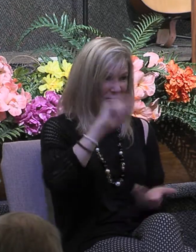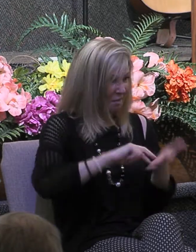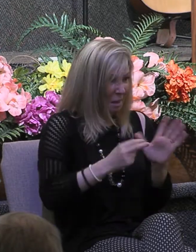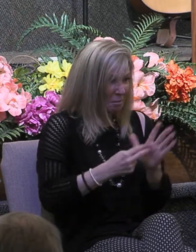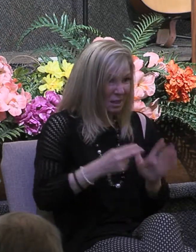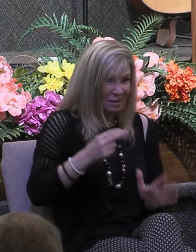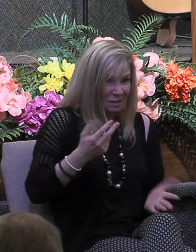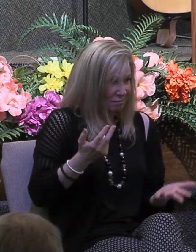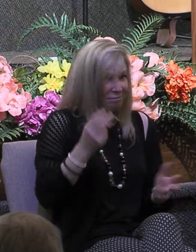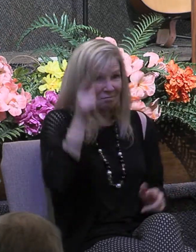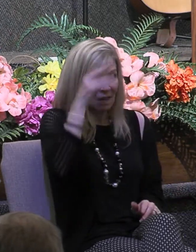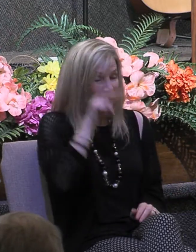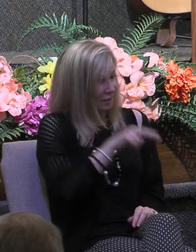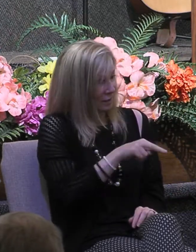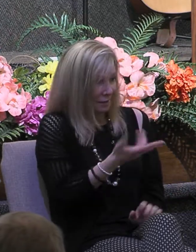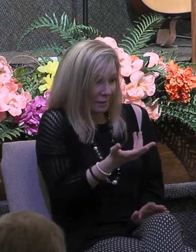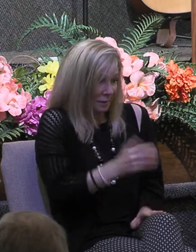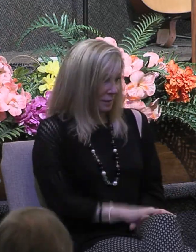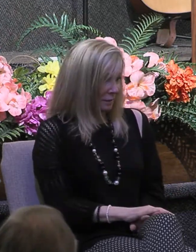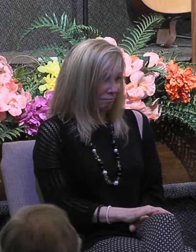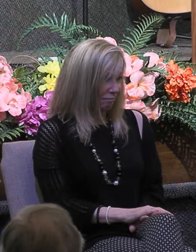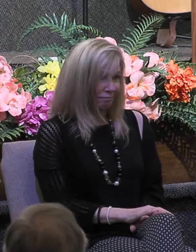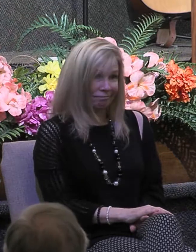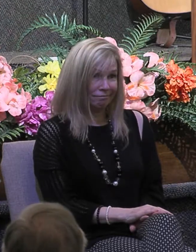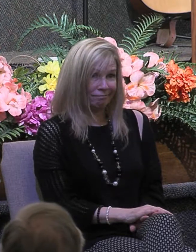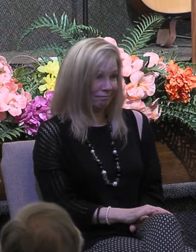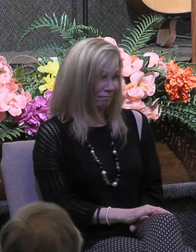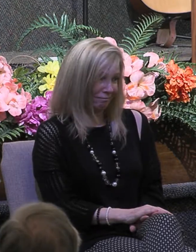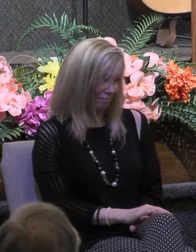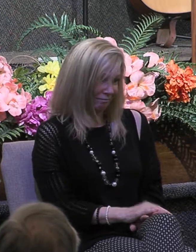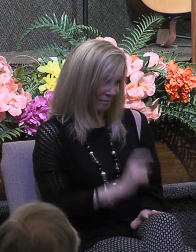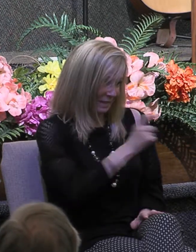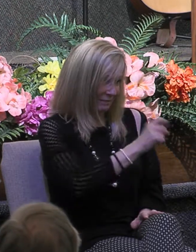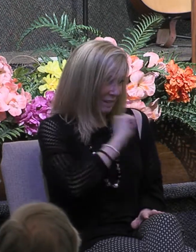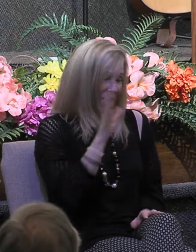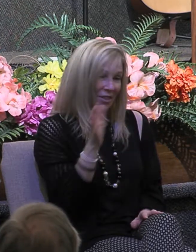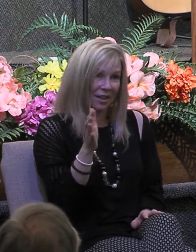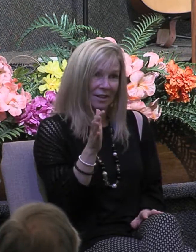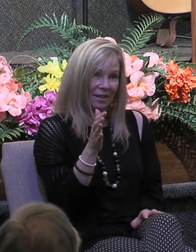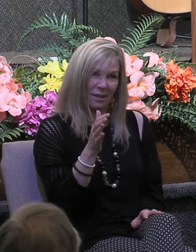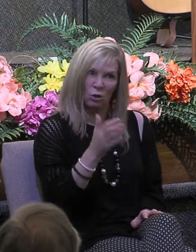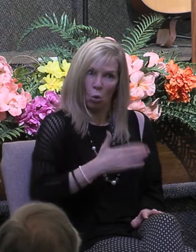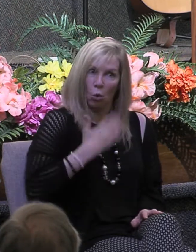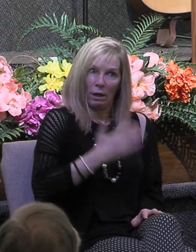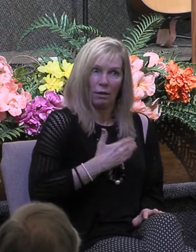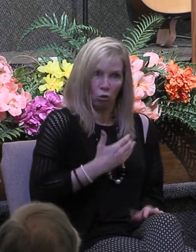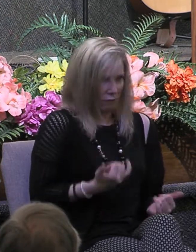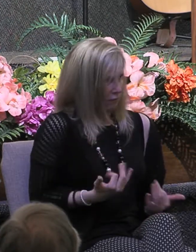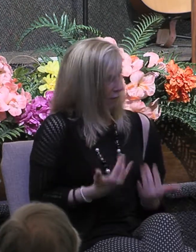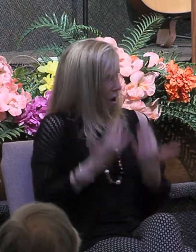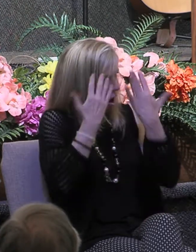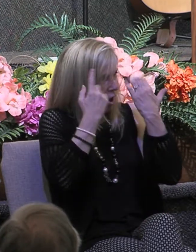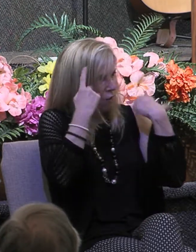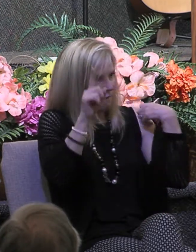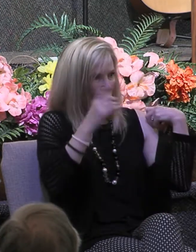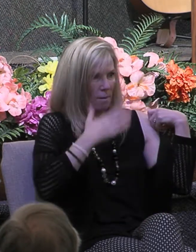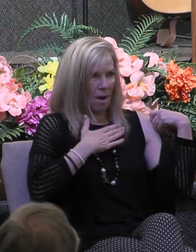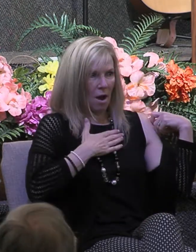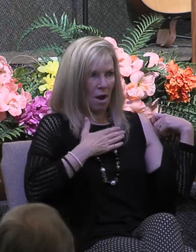pictures himself as giving his body to the flames meaning the flames of dying as a martyr for his faith burned at the stake as